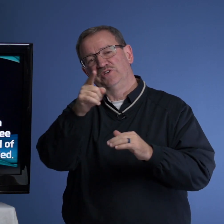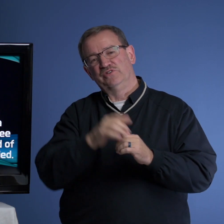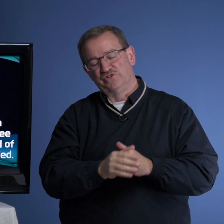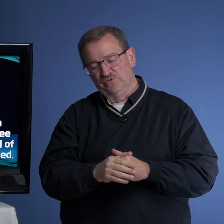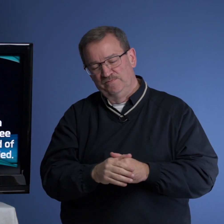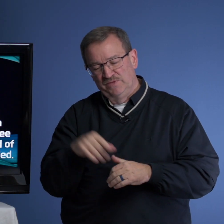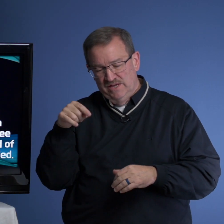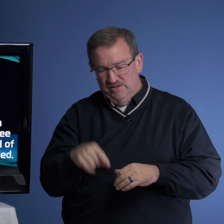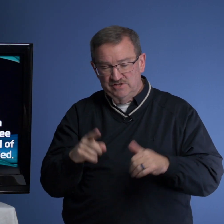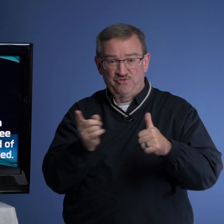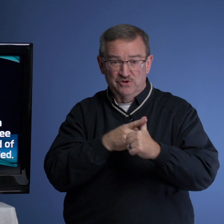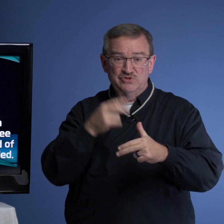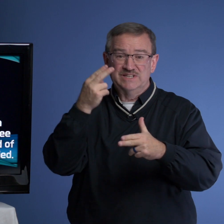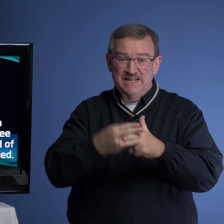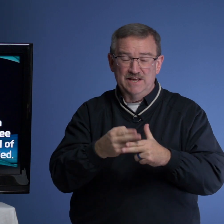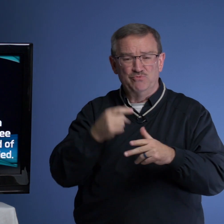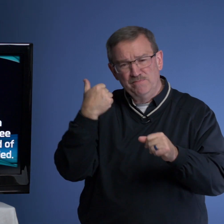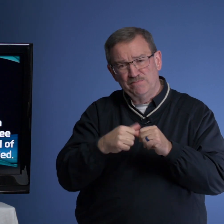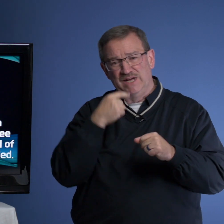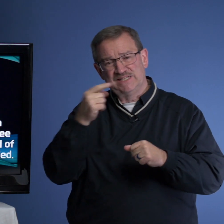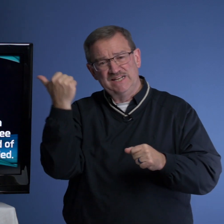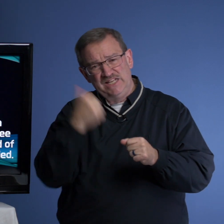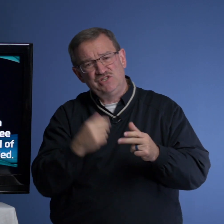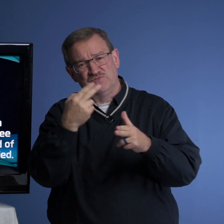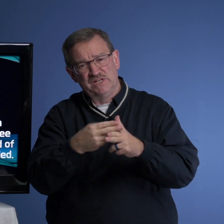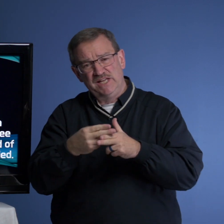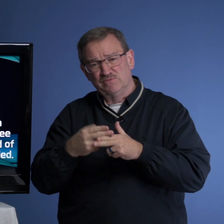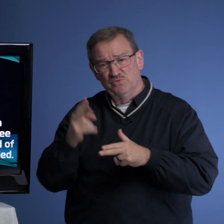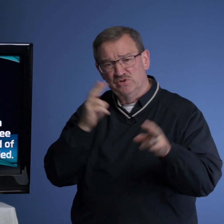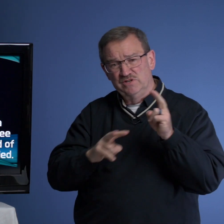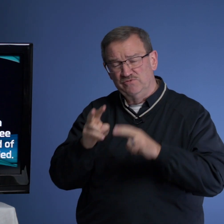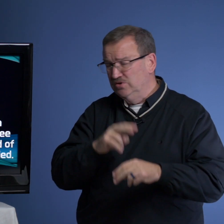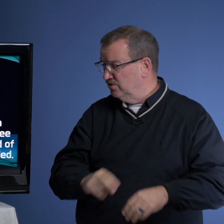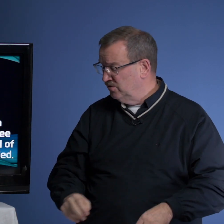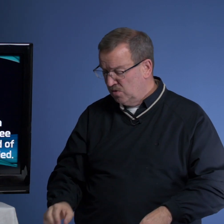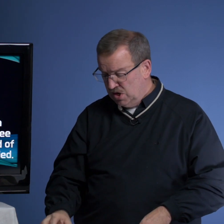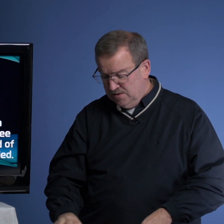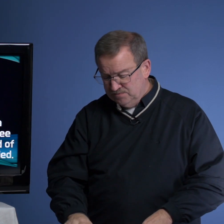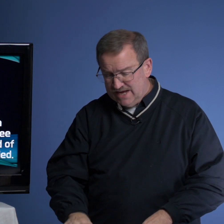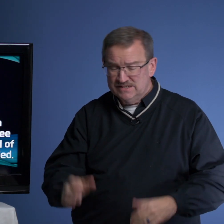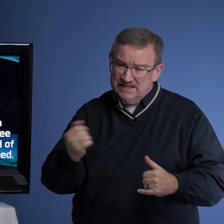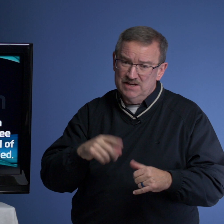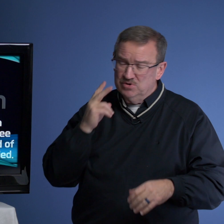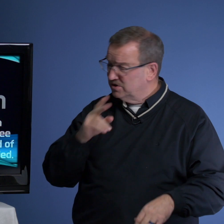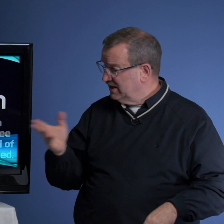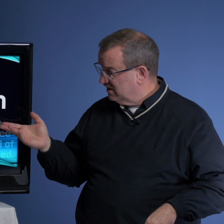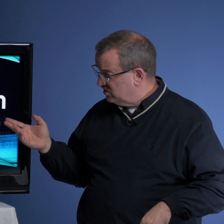to encourage you. This first name. Remember, I said each of the names that we're going to view. And today we're looking at this